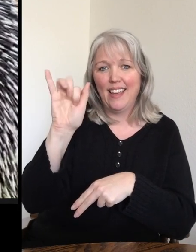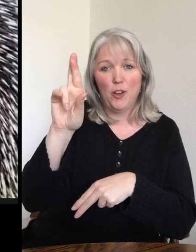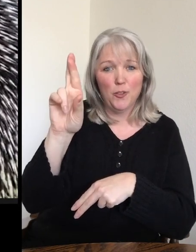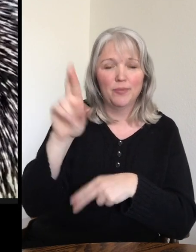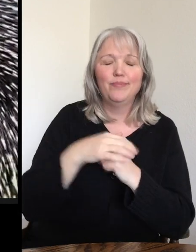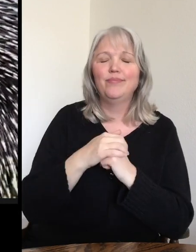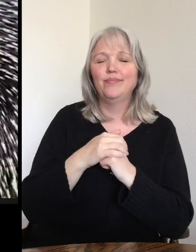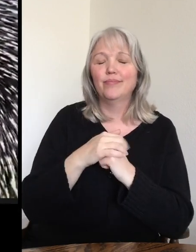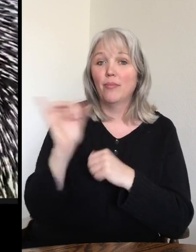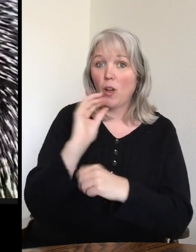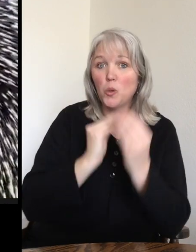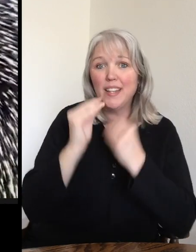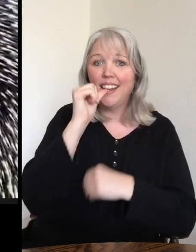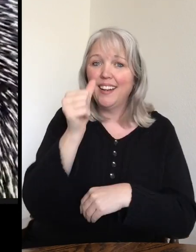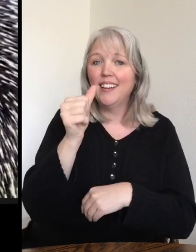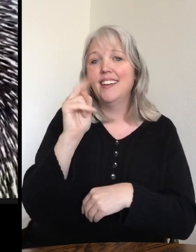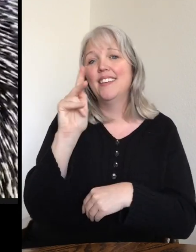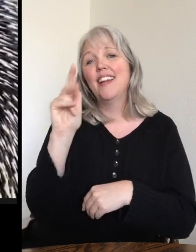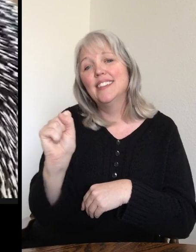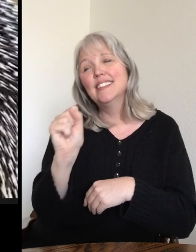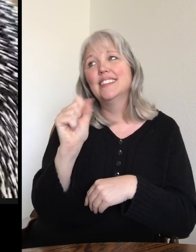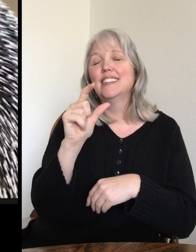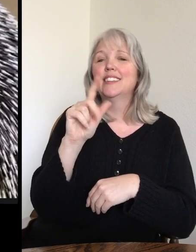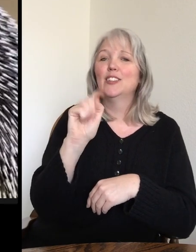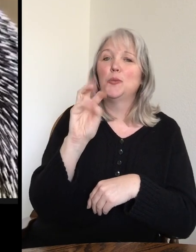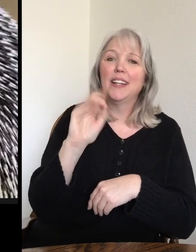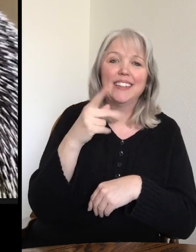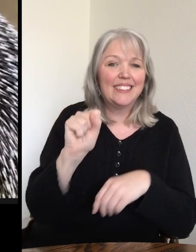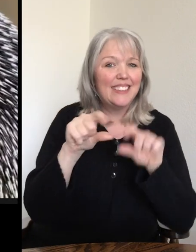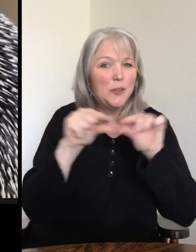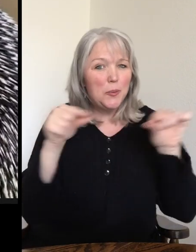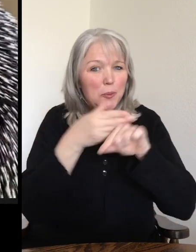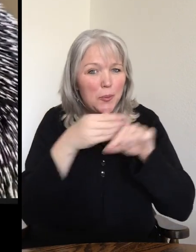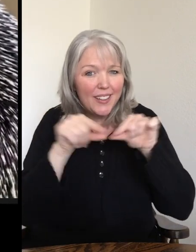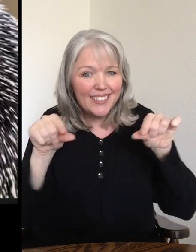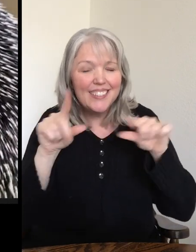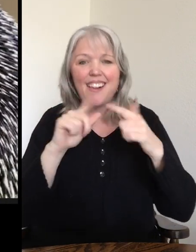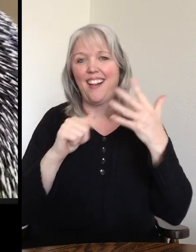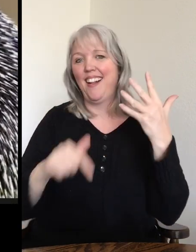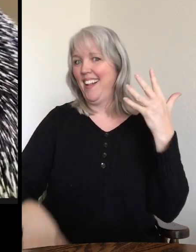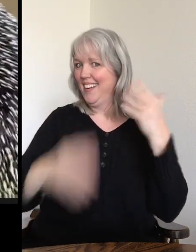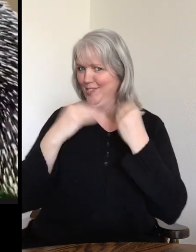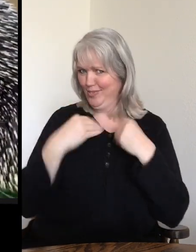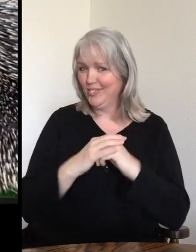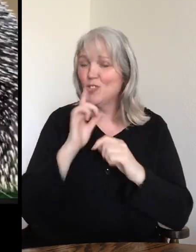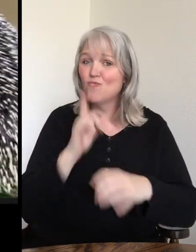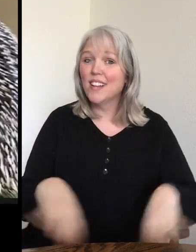And in addition to that, they'll eat nuts and twigs and all kinds of things. So it's really important for them